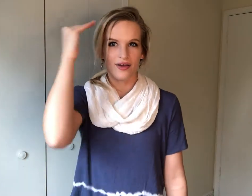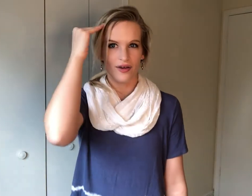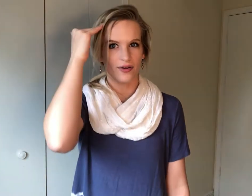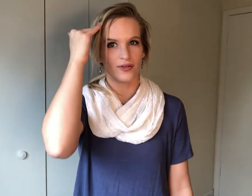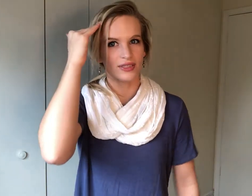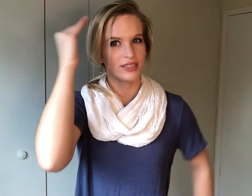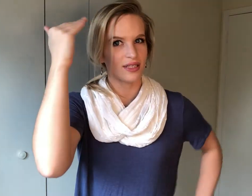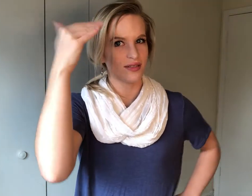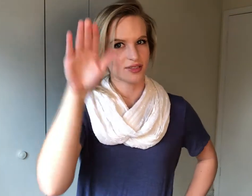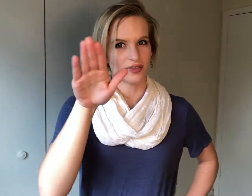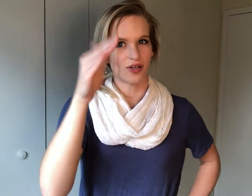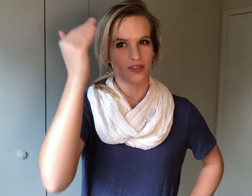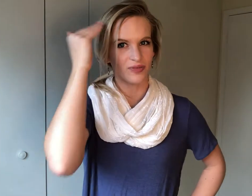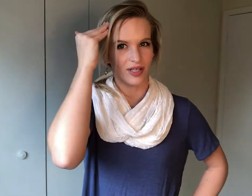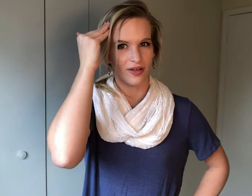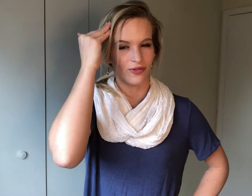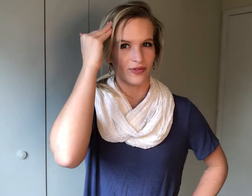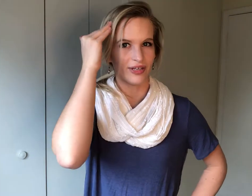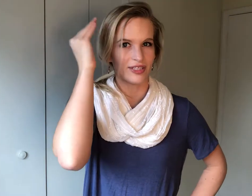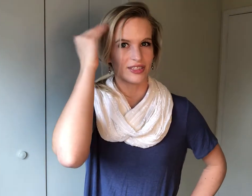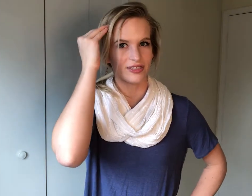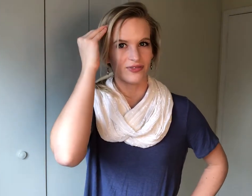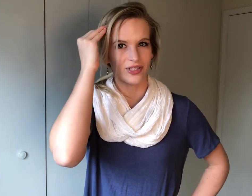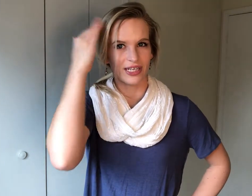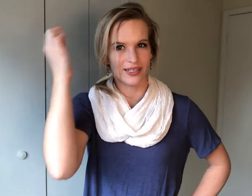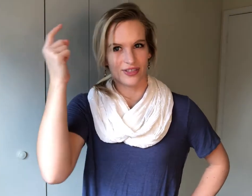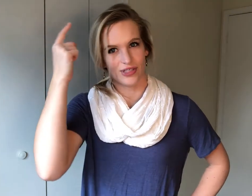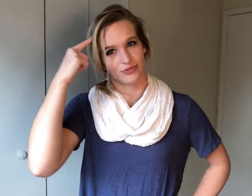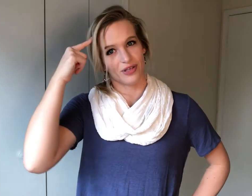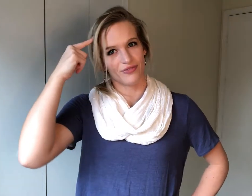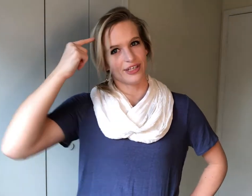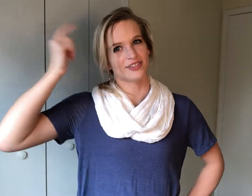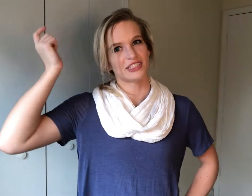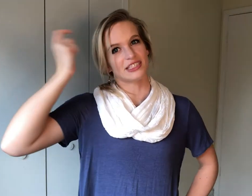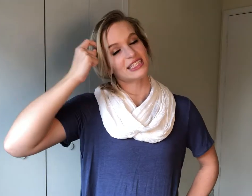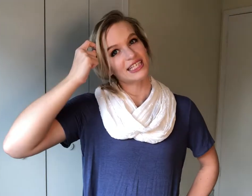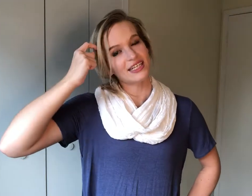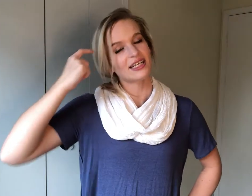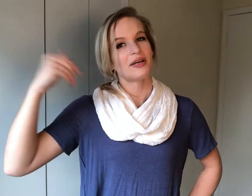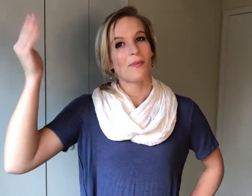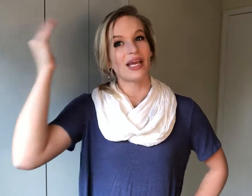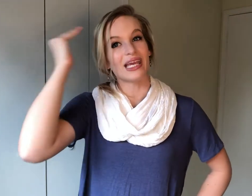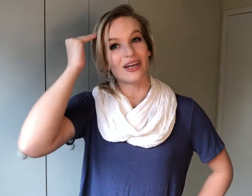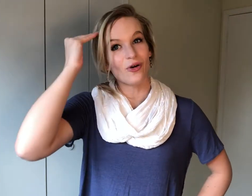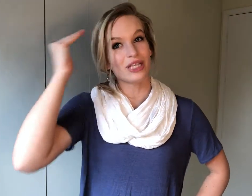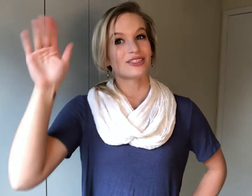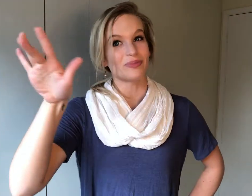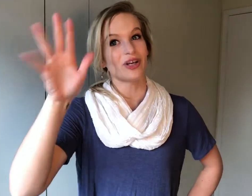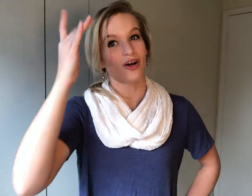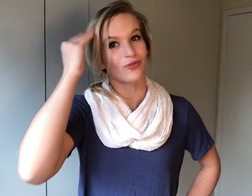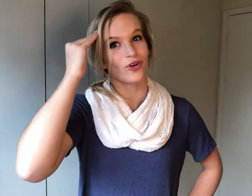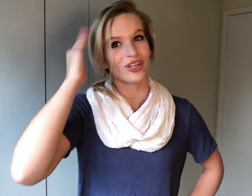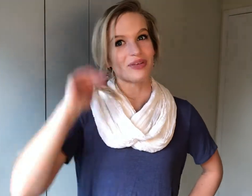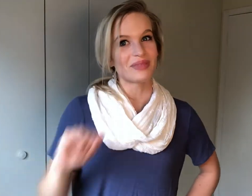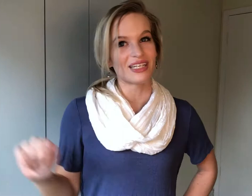knows so knows with all four fingers to your forehead otherwise one finger just think but you know it so put all four of them there